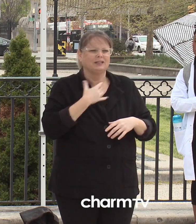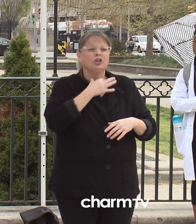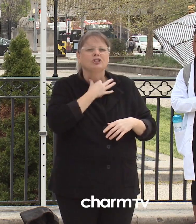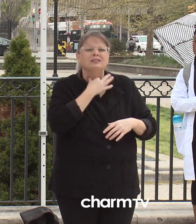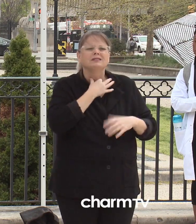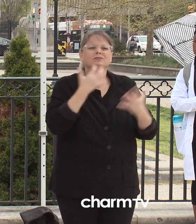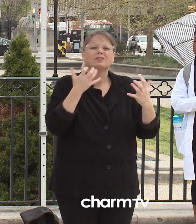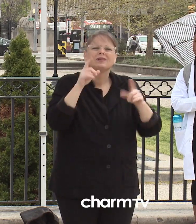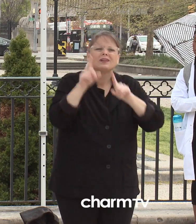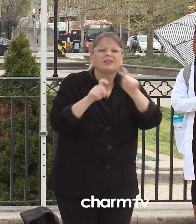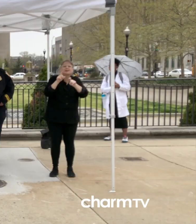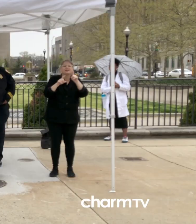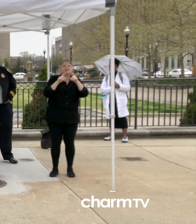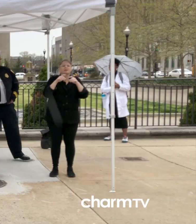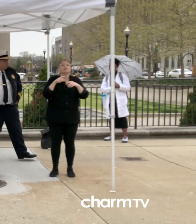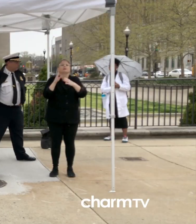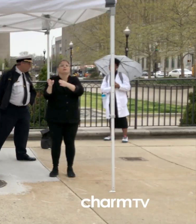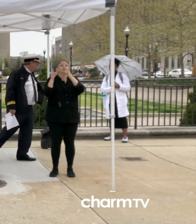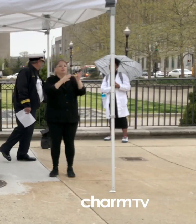I'll turn it over to Commissioner Harrison.